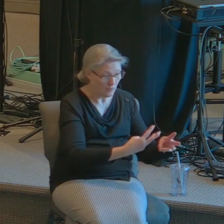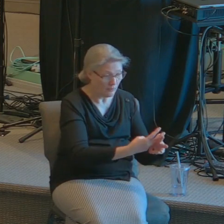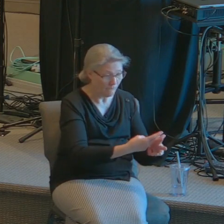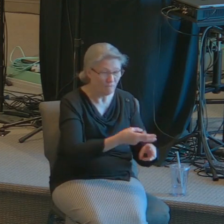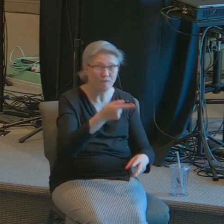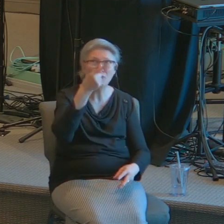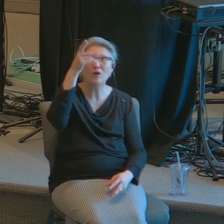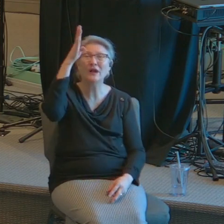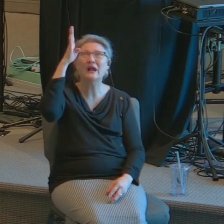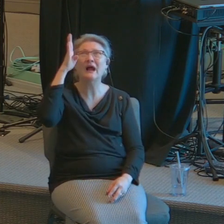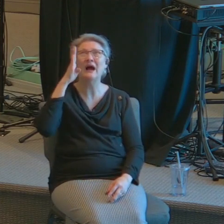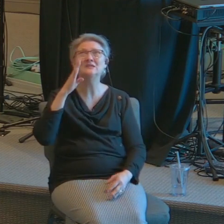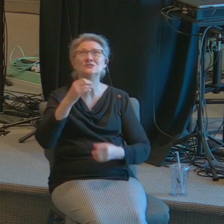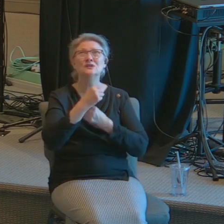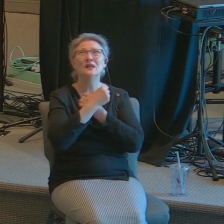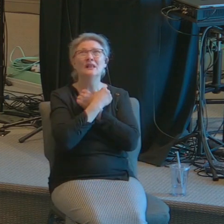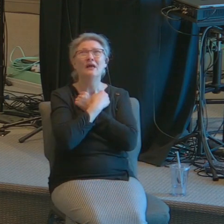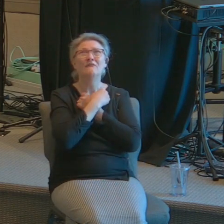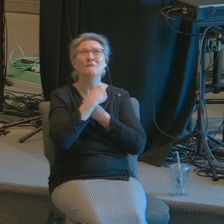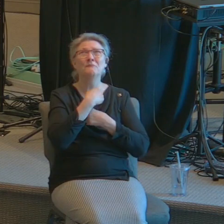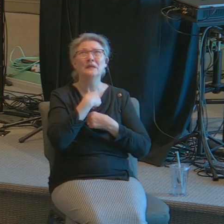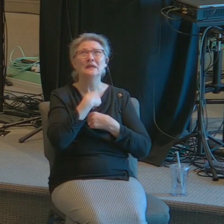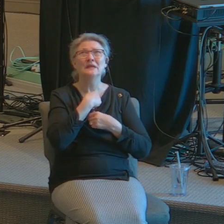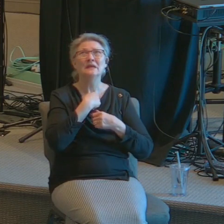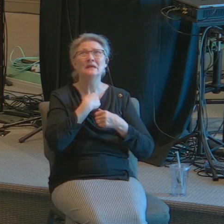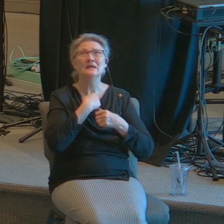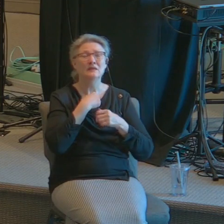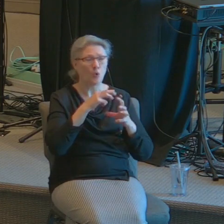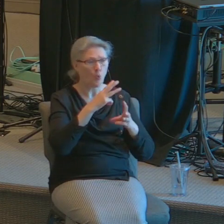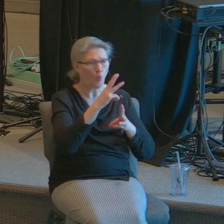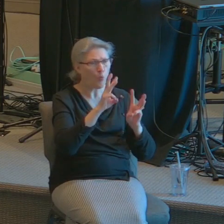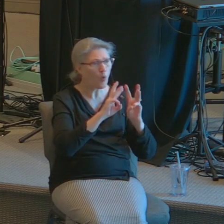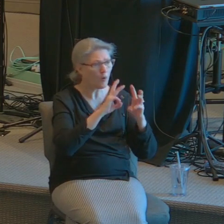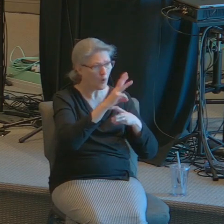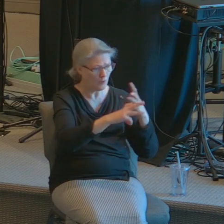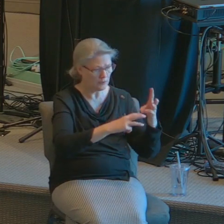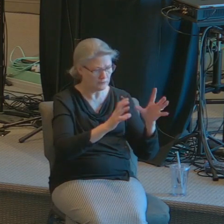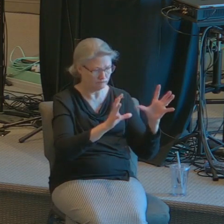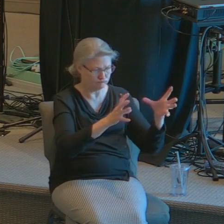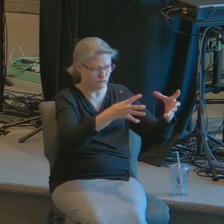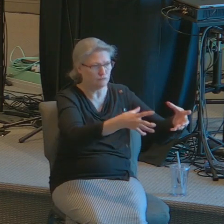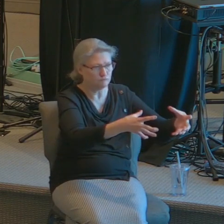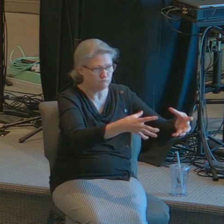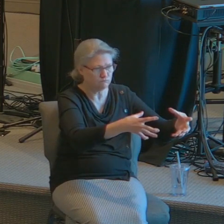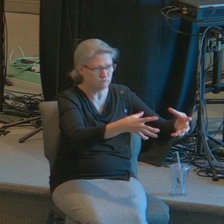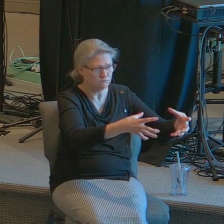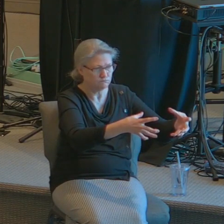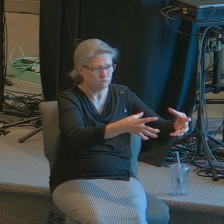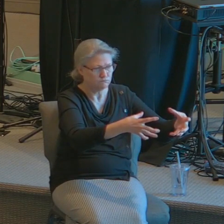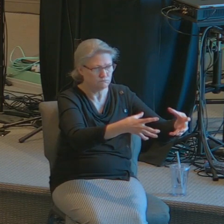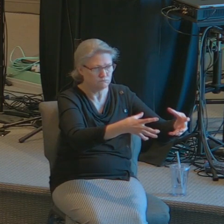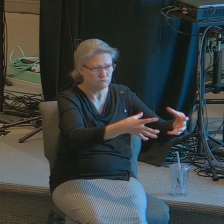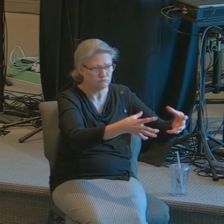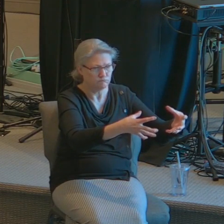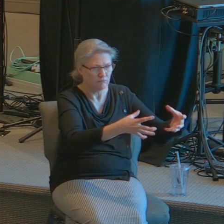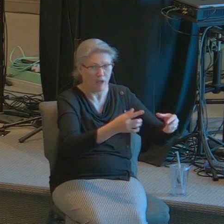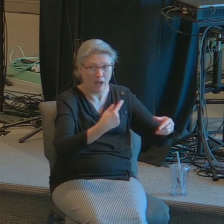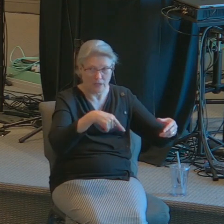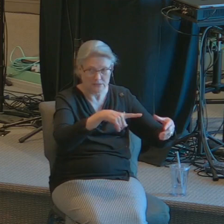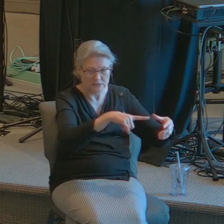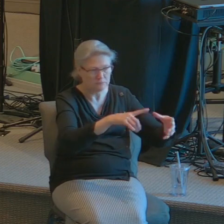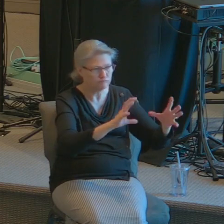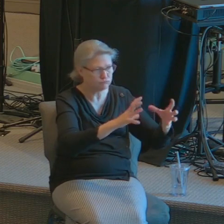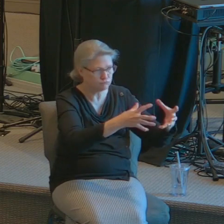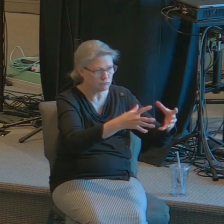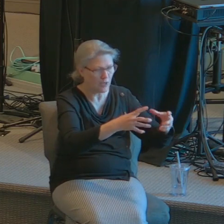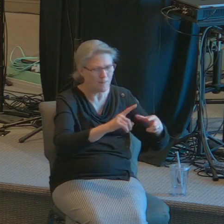because that's the entity but God so loves me that he